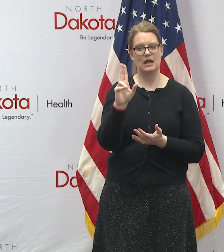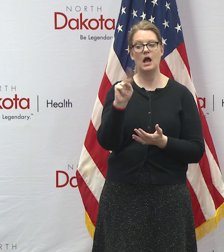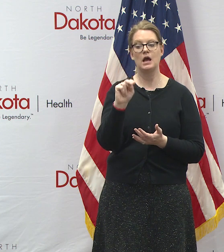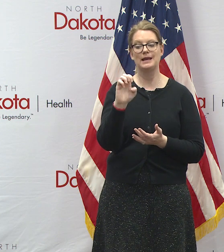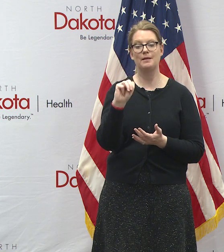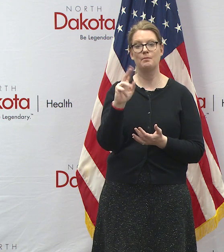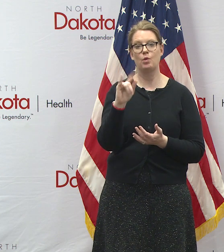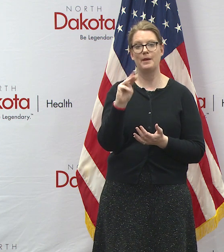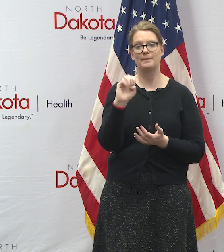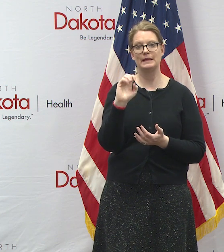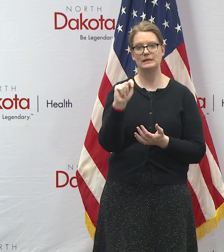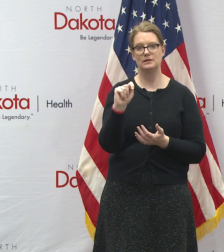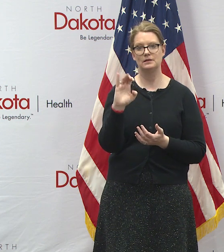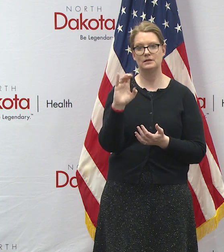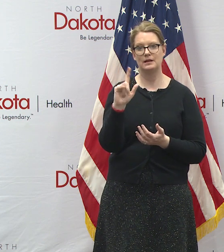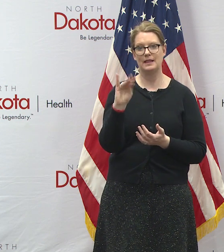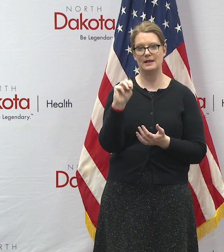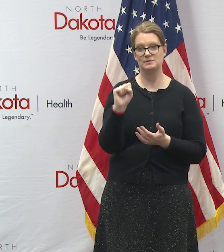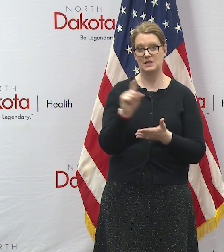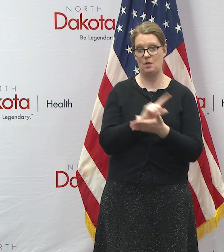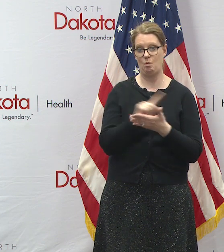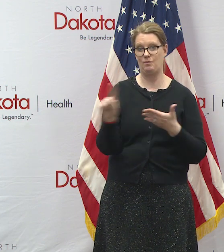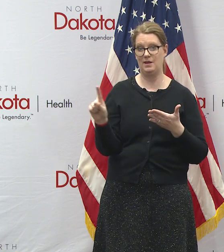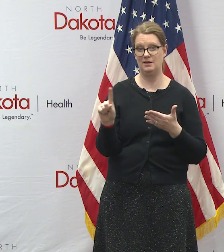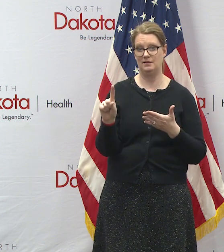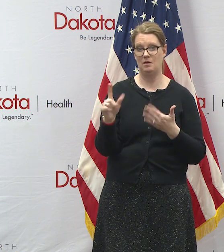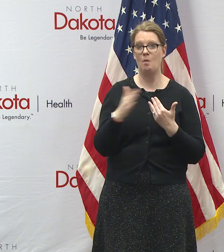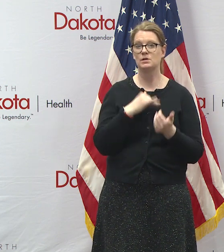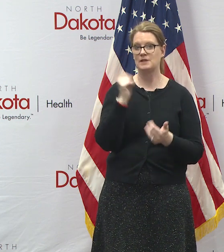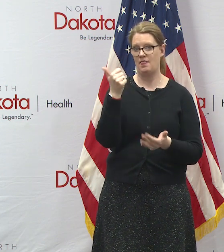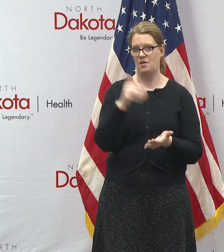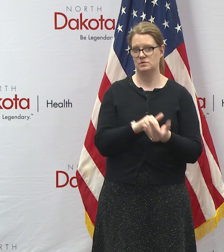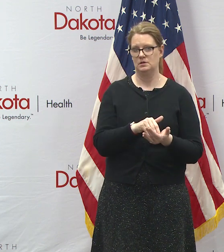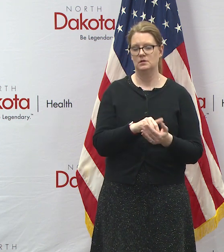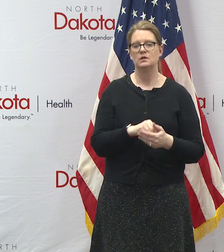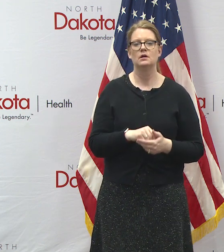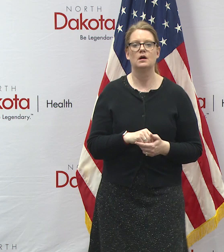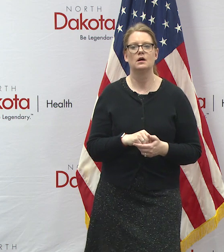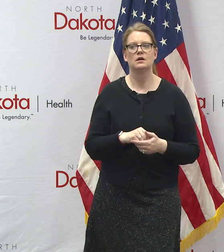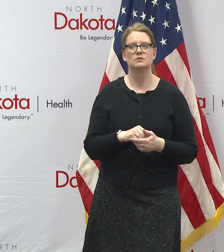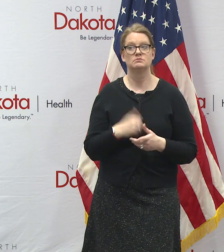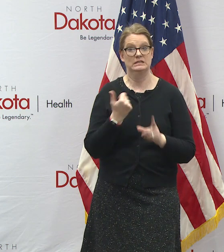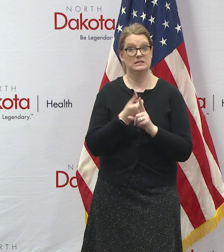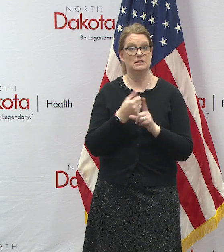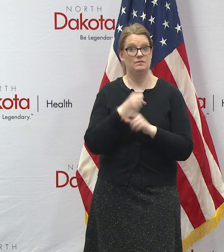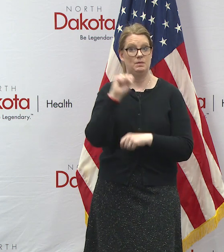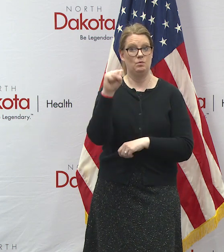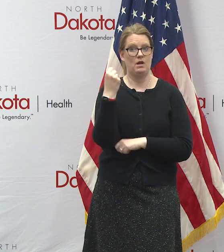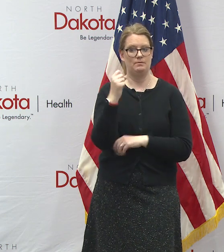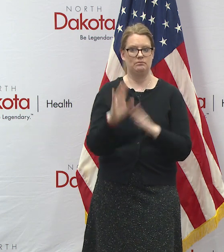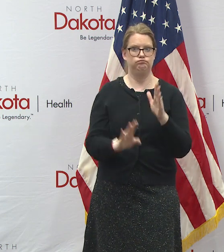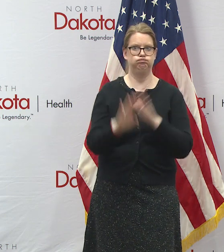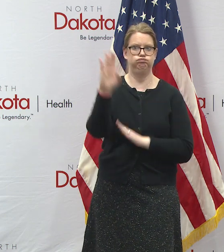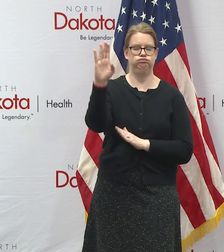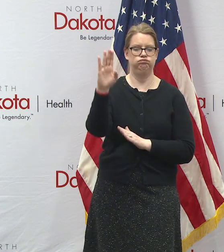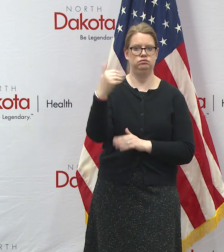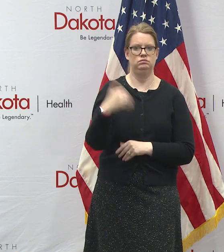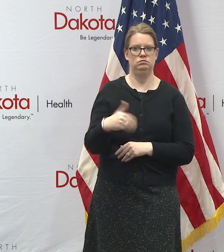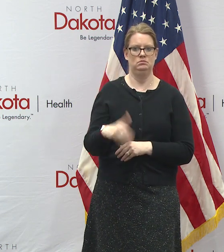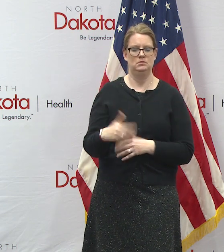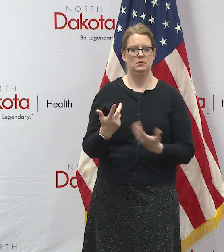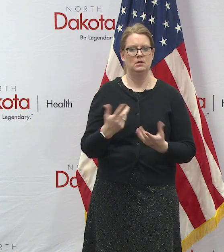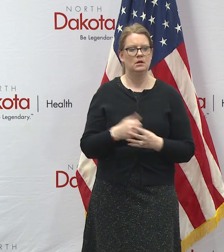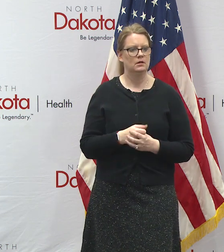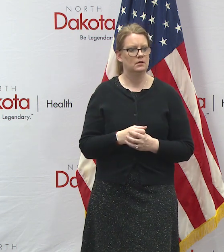and claims uh in just uh one week uh that would also be a record spike in terms of any change